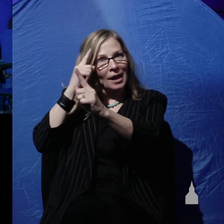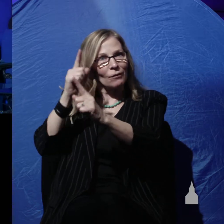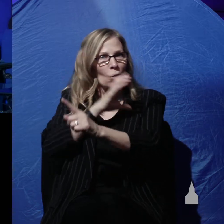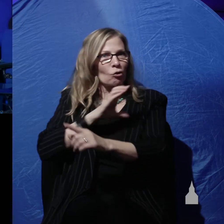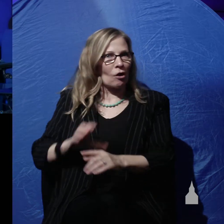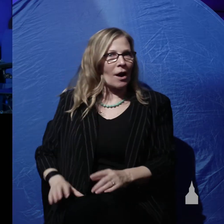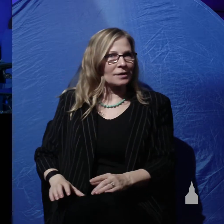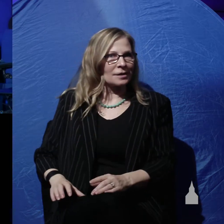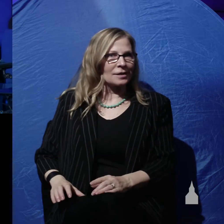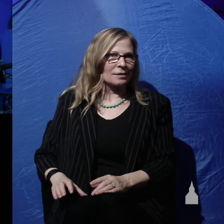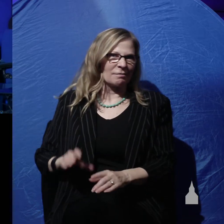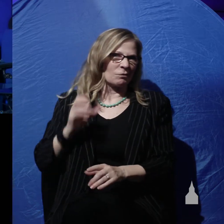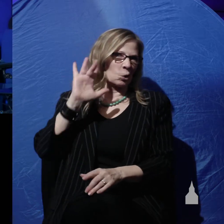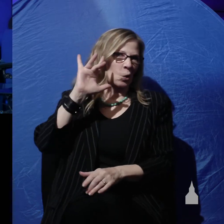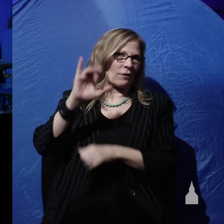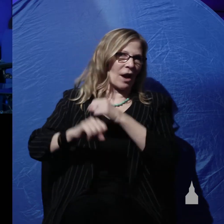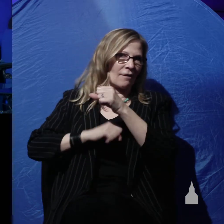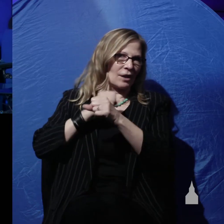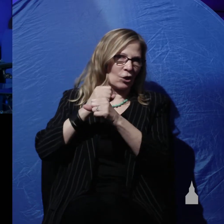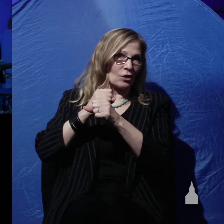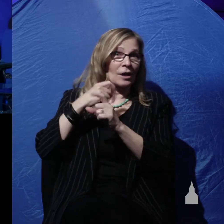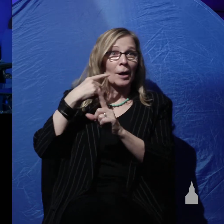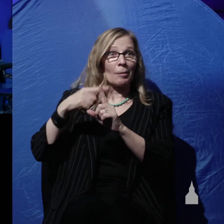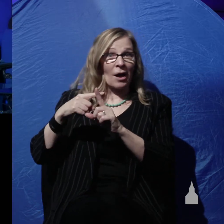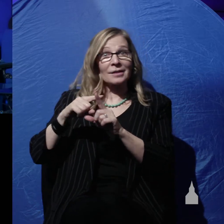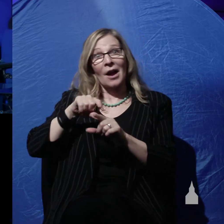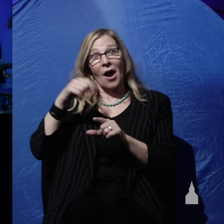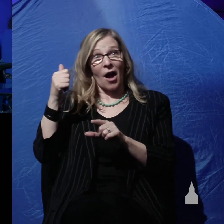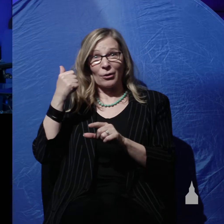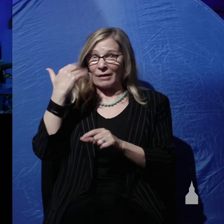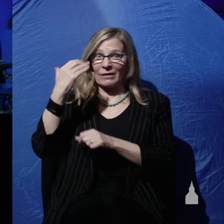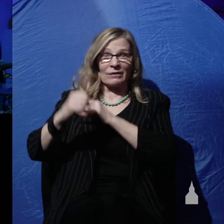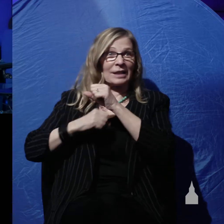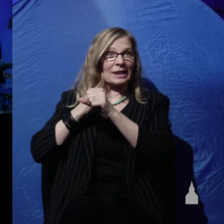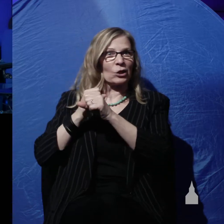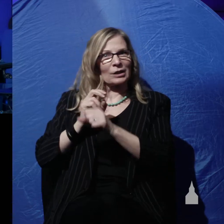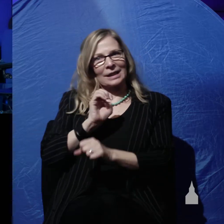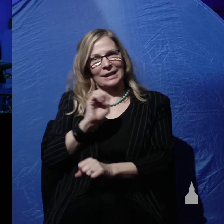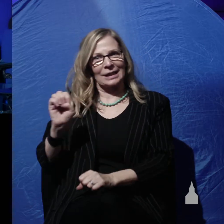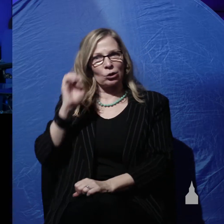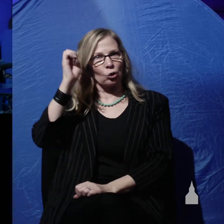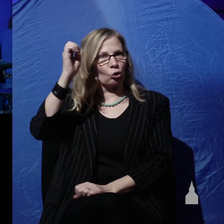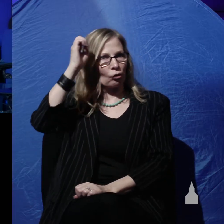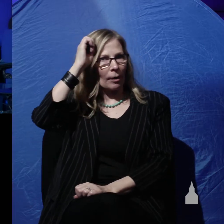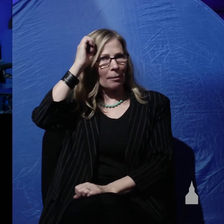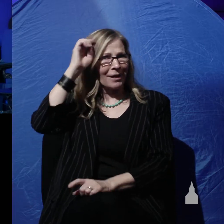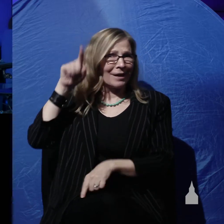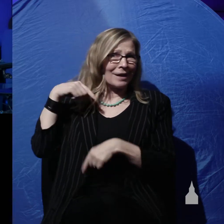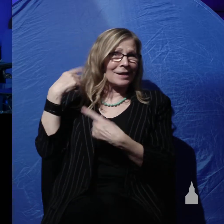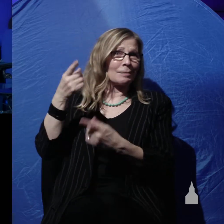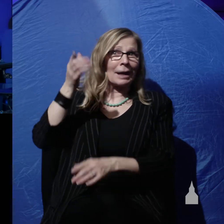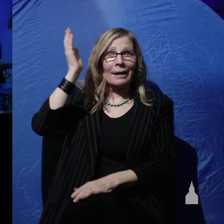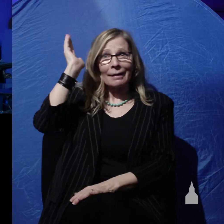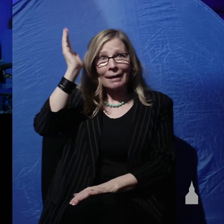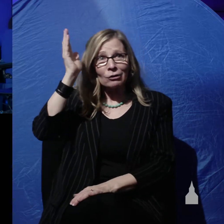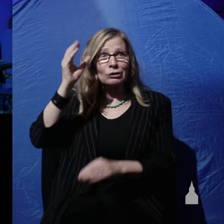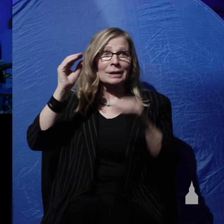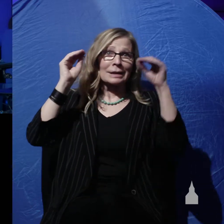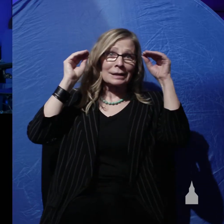in Eastern Europe. He has been lecturing and teaching on biblical creation versus evolution